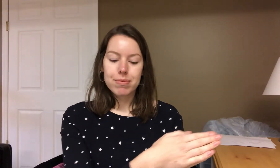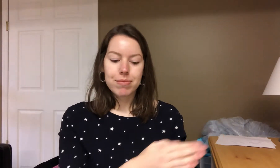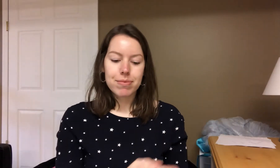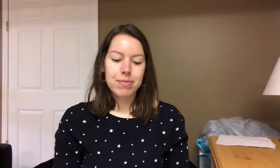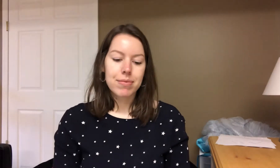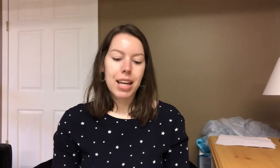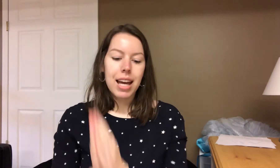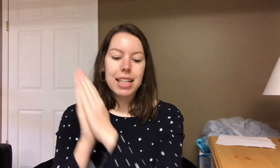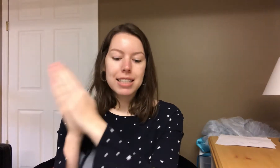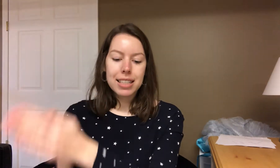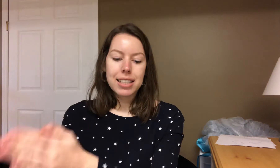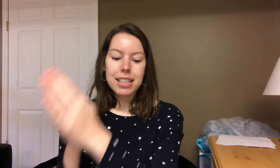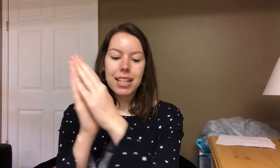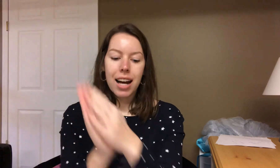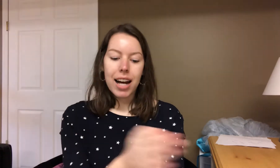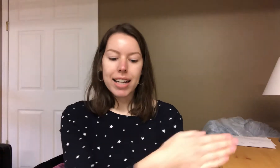N-ite.